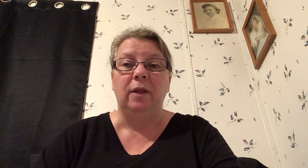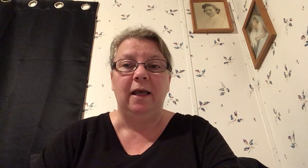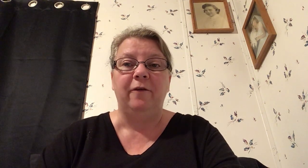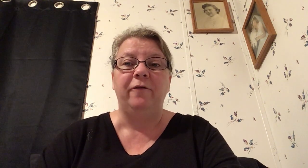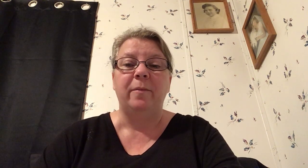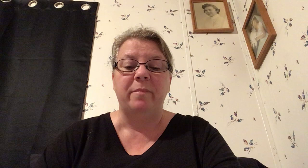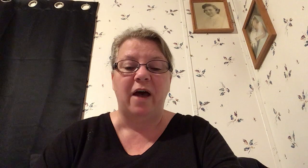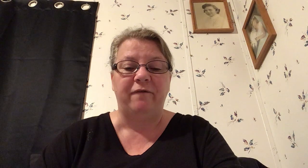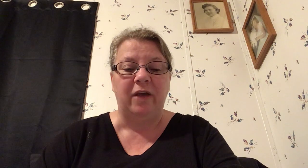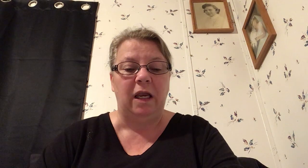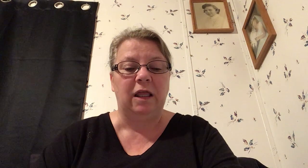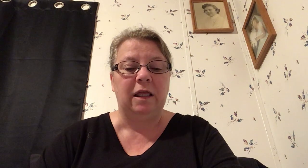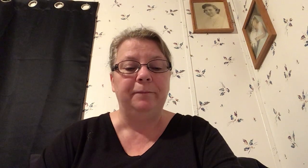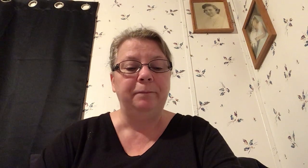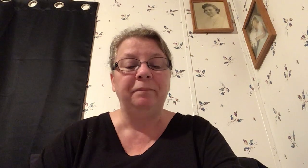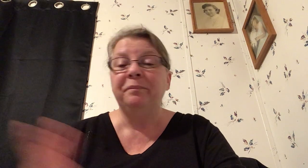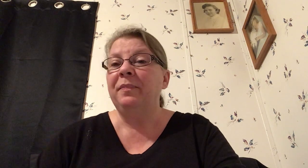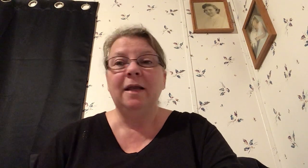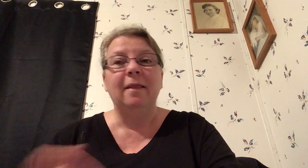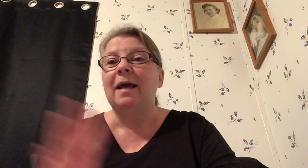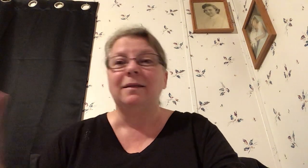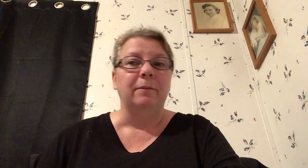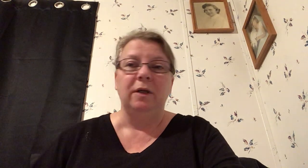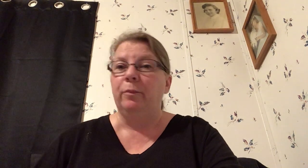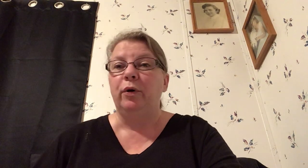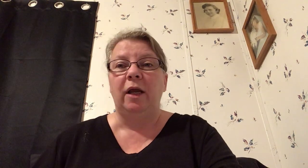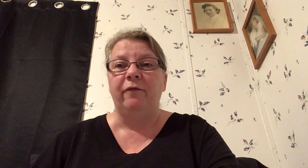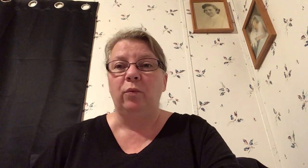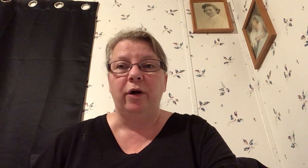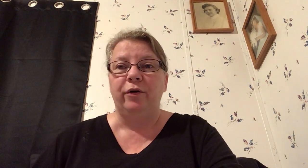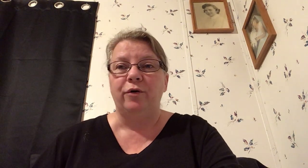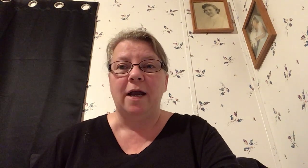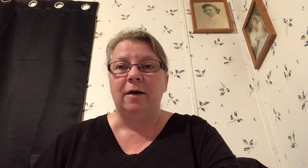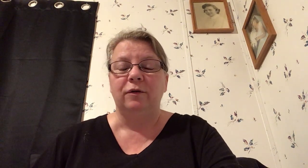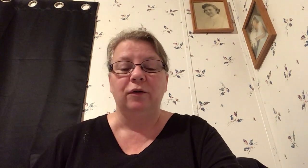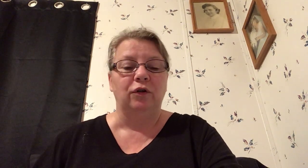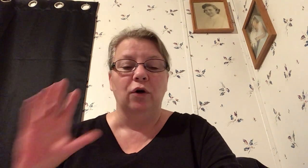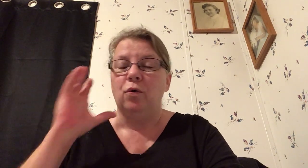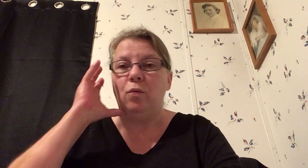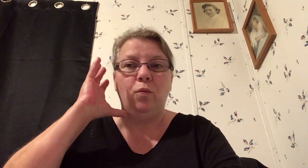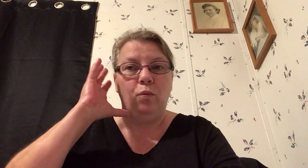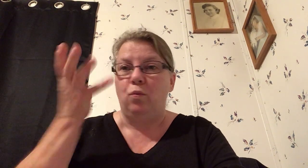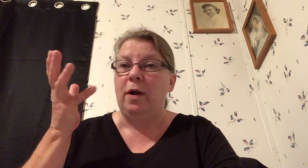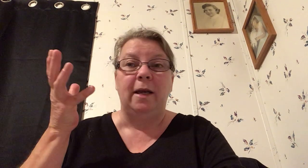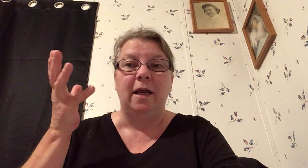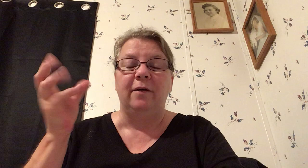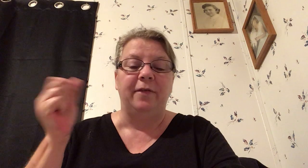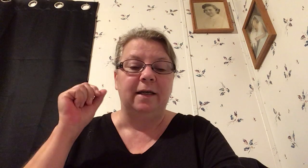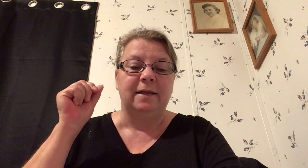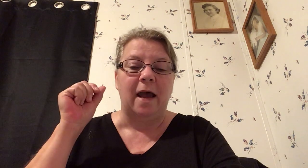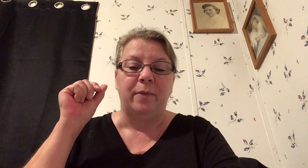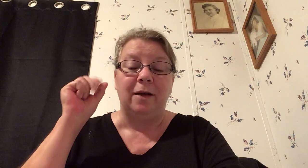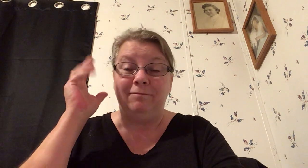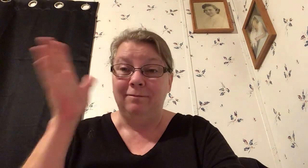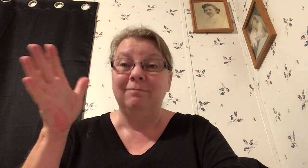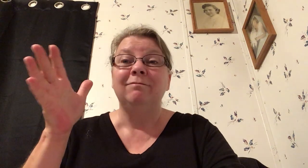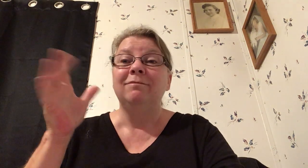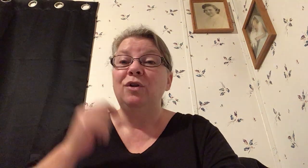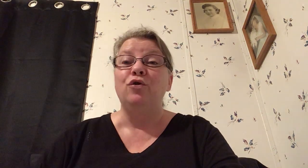live by faith that's something to put everywhere in your house so when negative things happen you